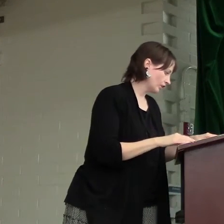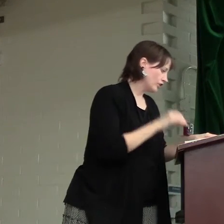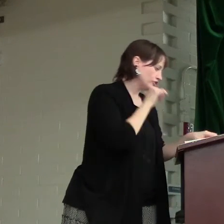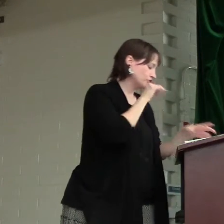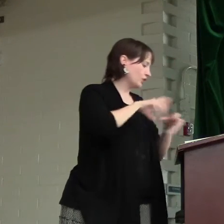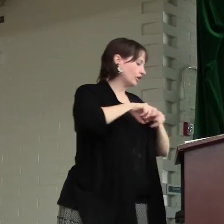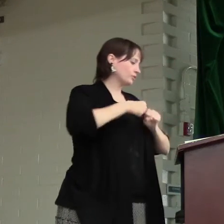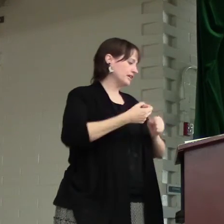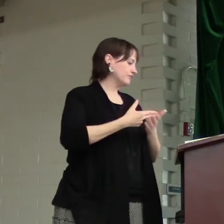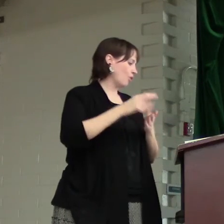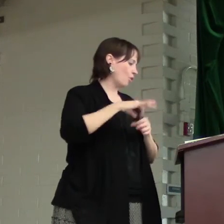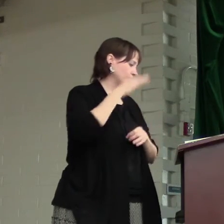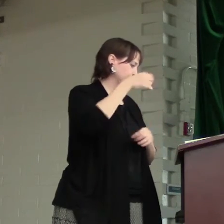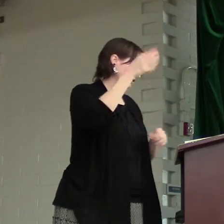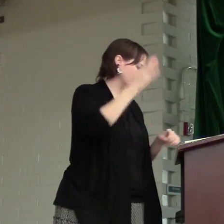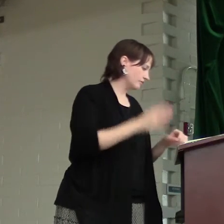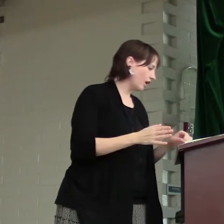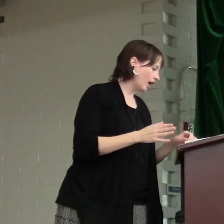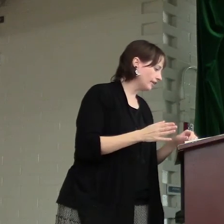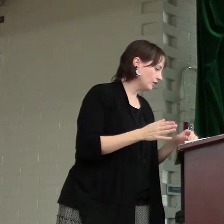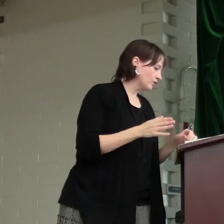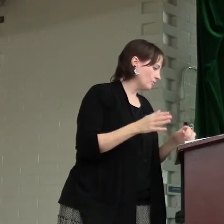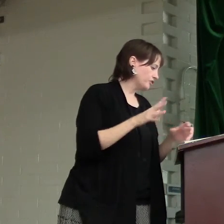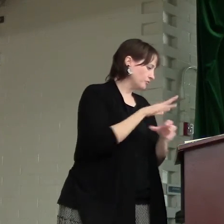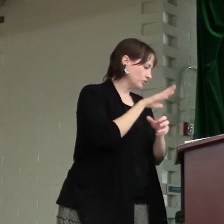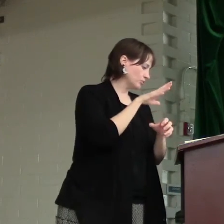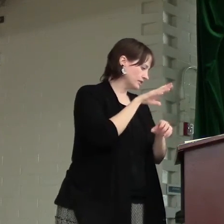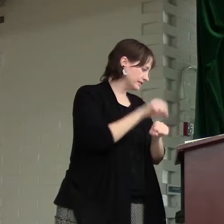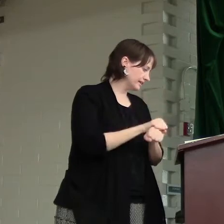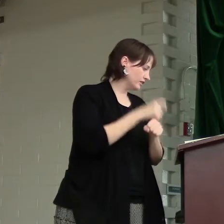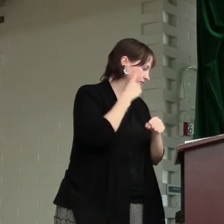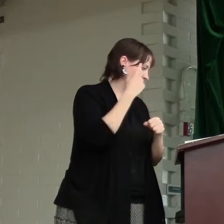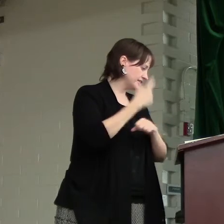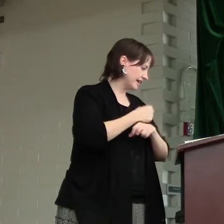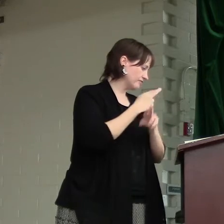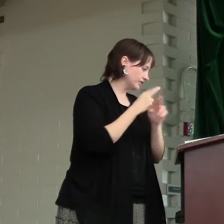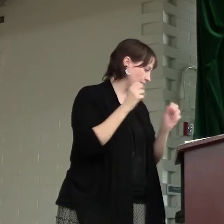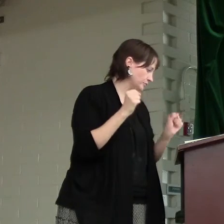Do not grieve the Holy Spirit of God with whom you were sealed for the day of redemption.